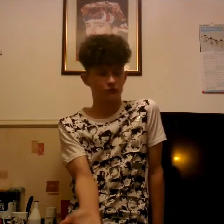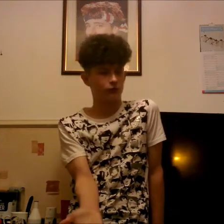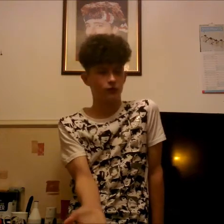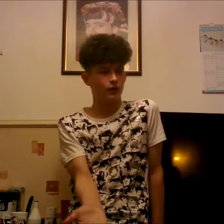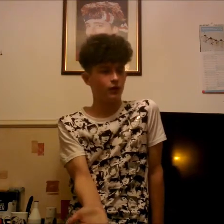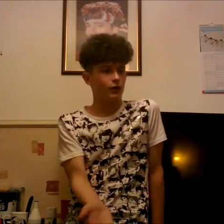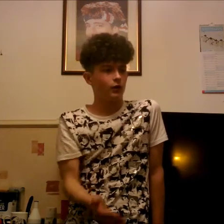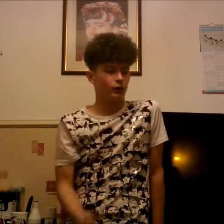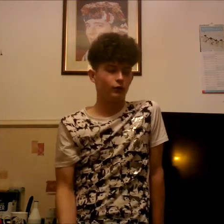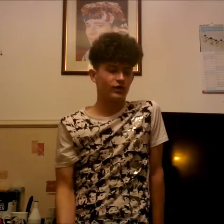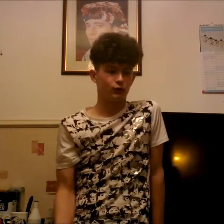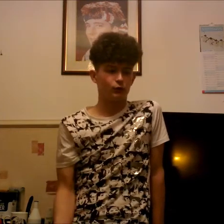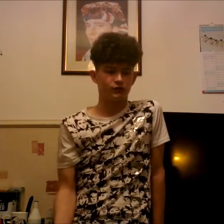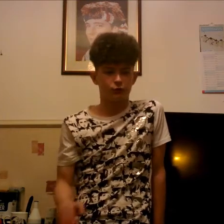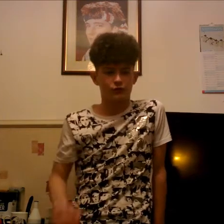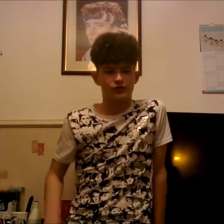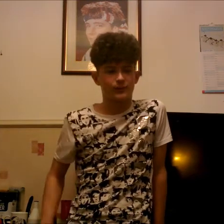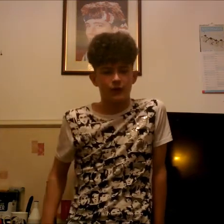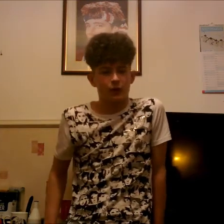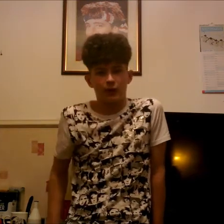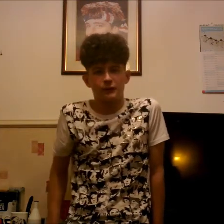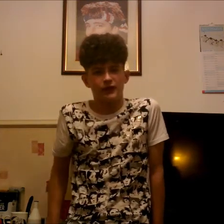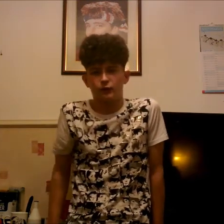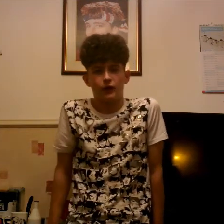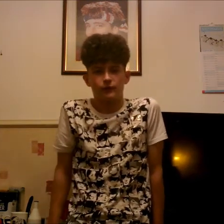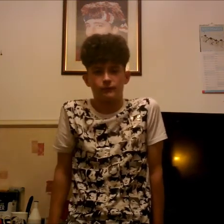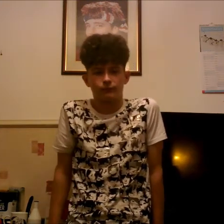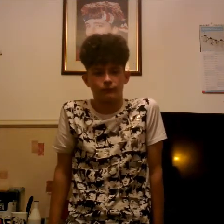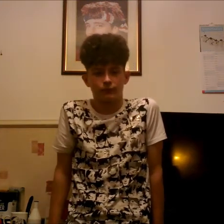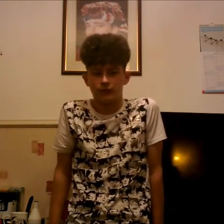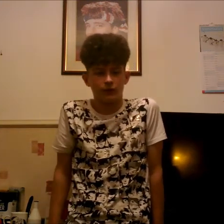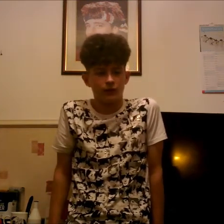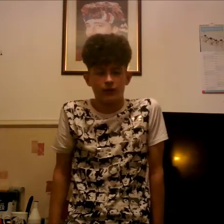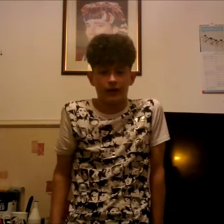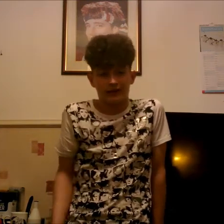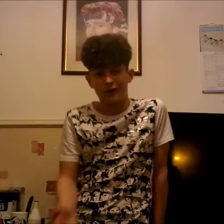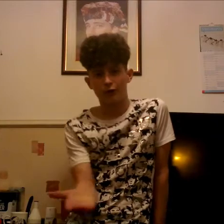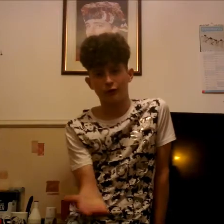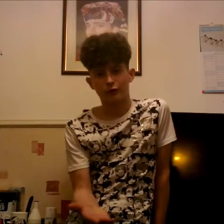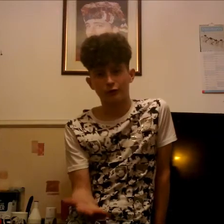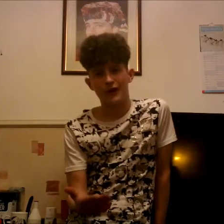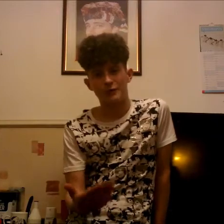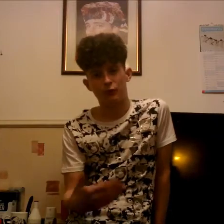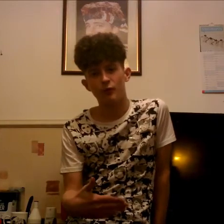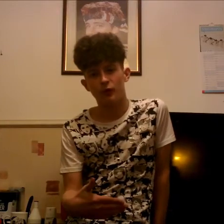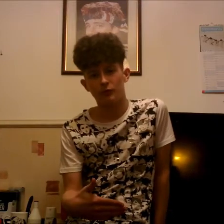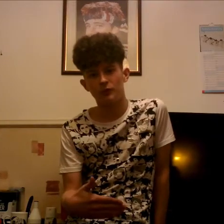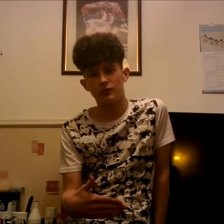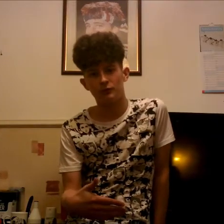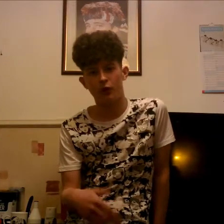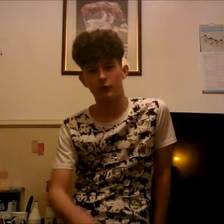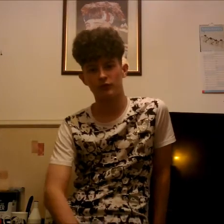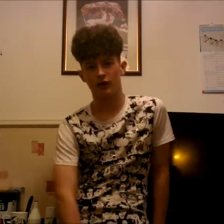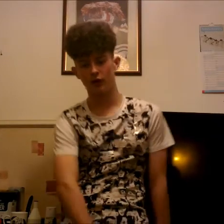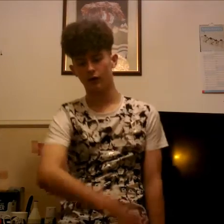lois lois why would i do that i did not have a clue that i broke my arm my arm was a hurt